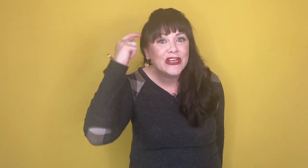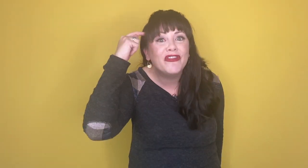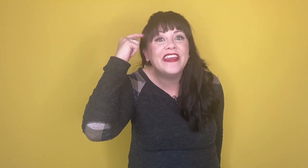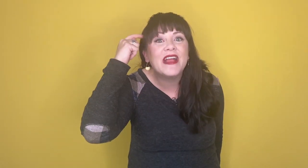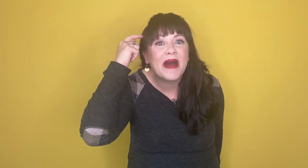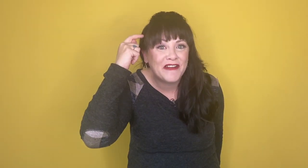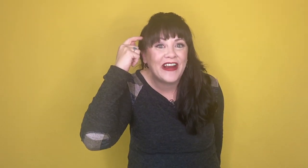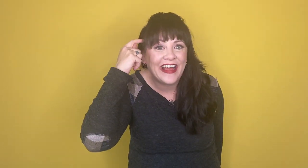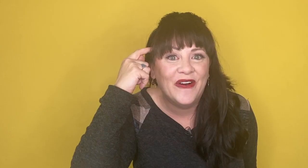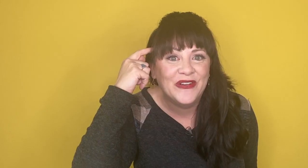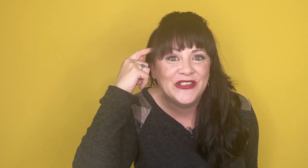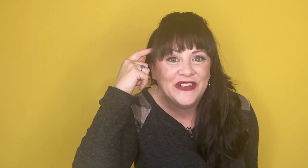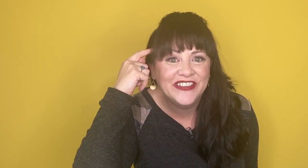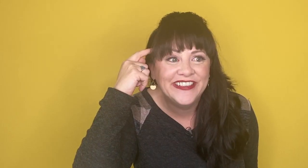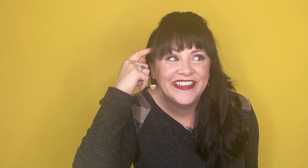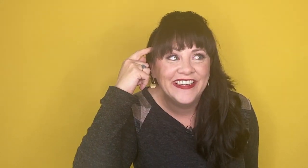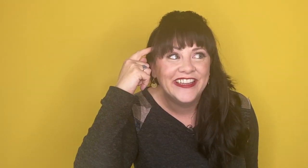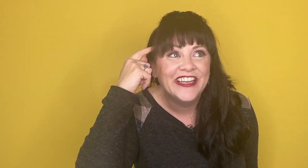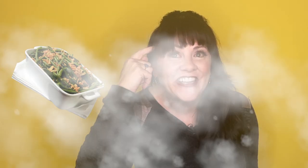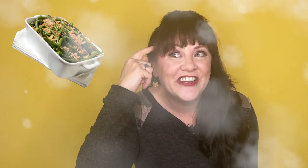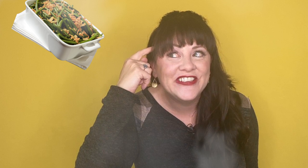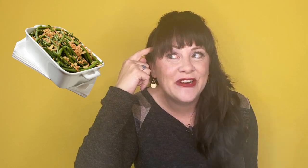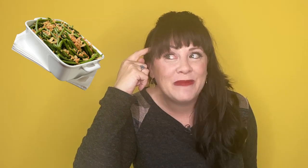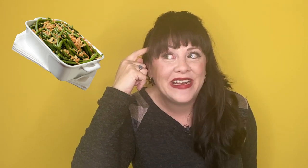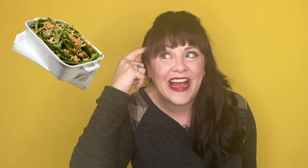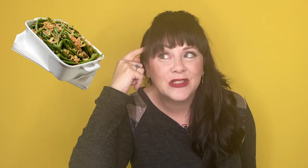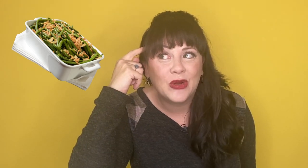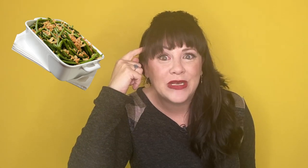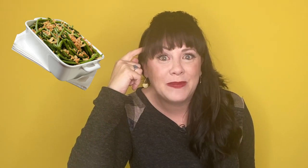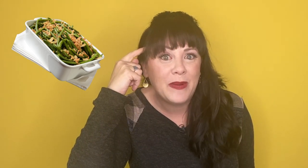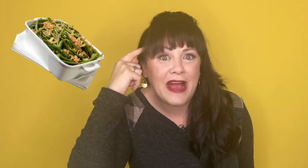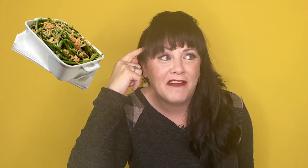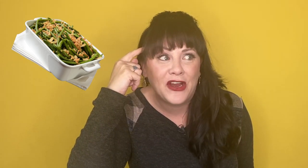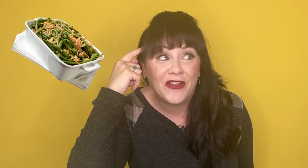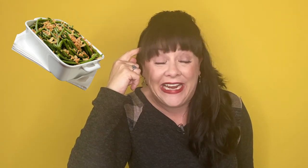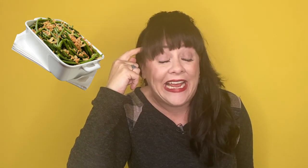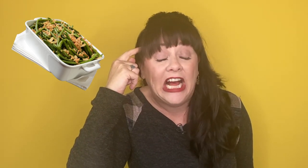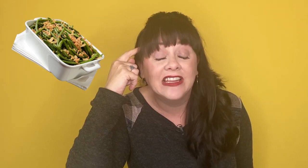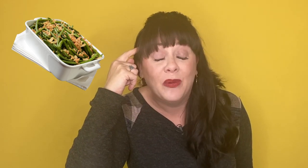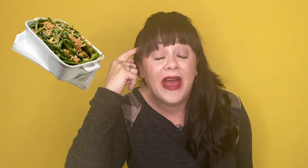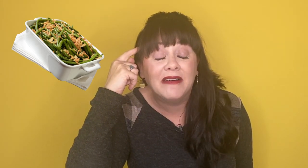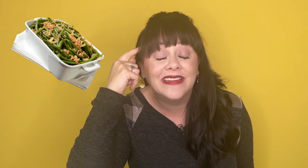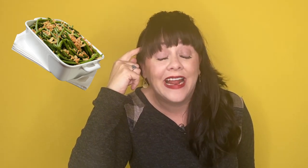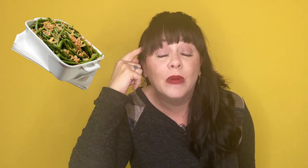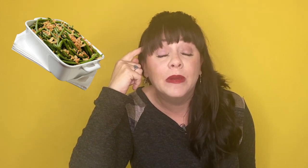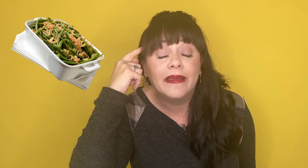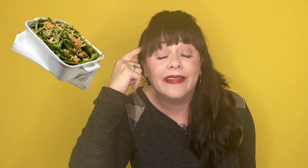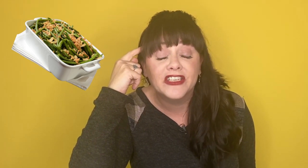You're thinking about it right now. Oh, shoot. There is a green bean casserole recipe we have every year that I cannot live without and I will be making this